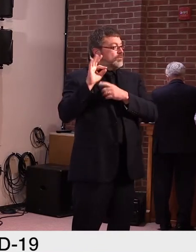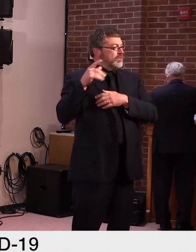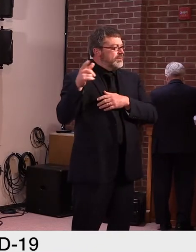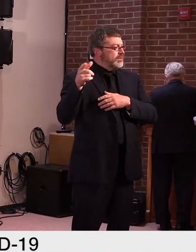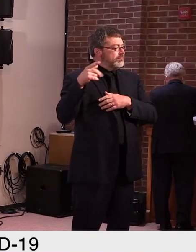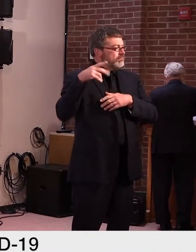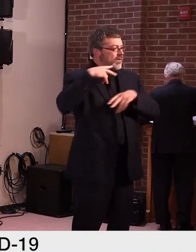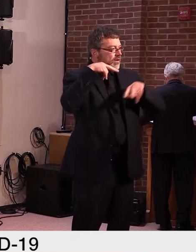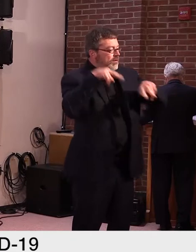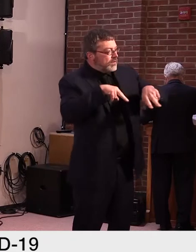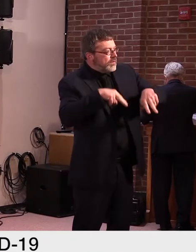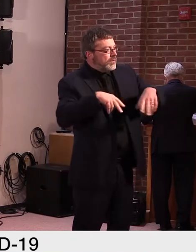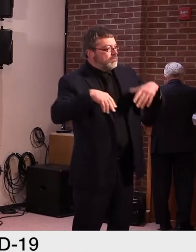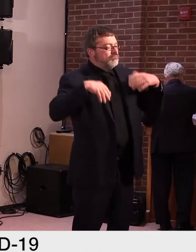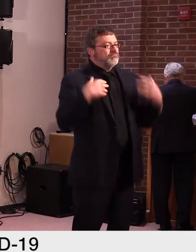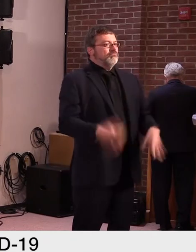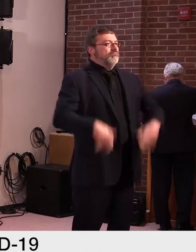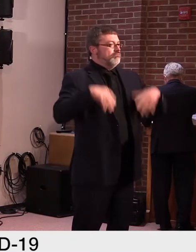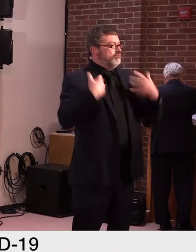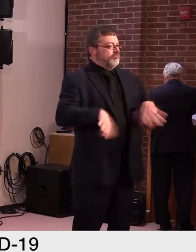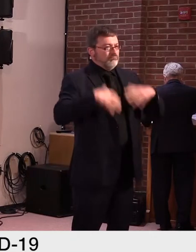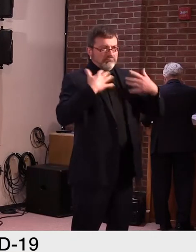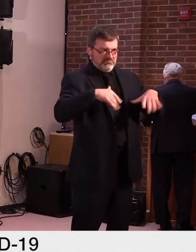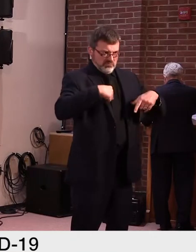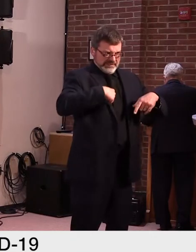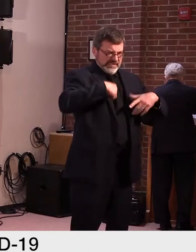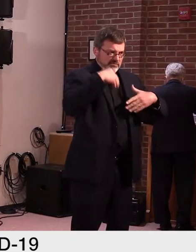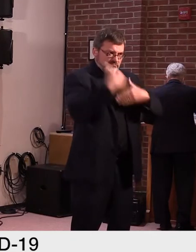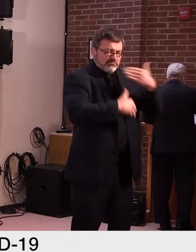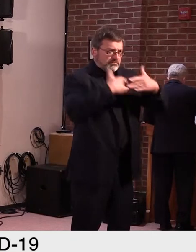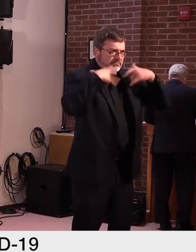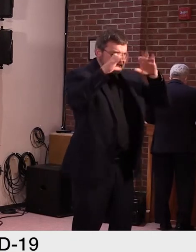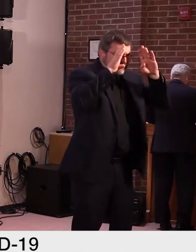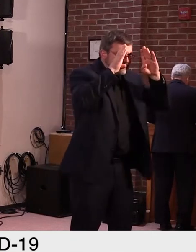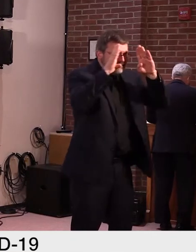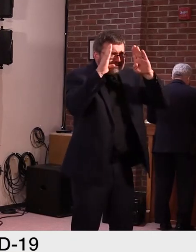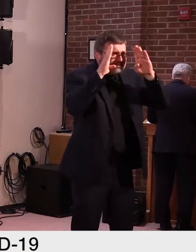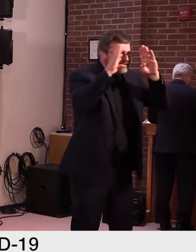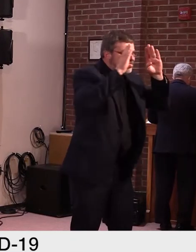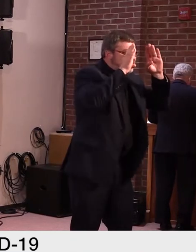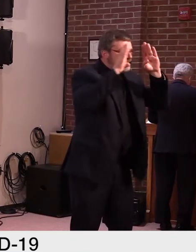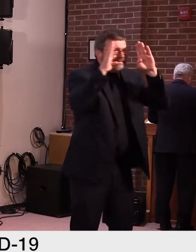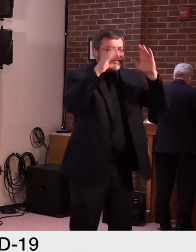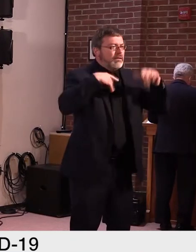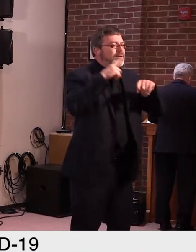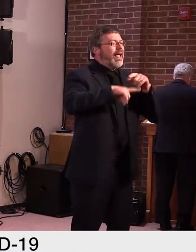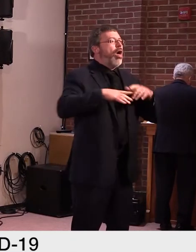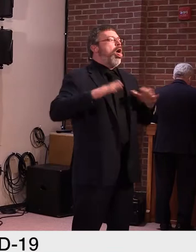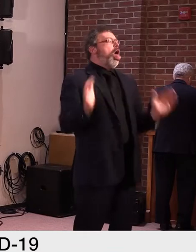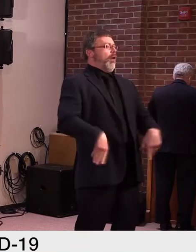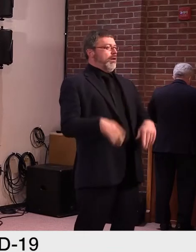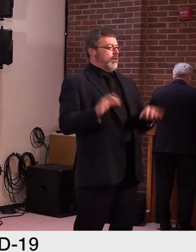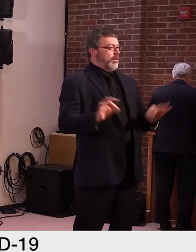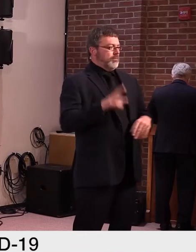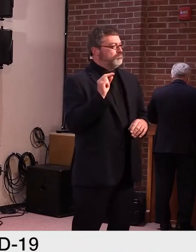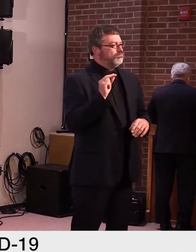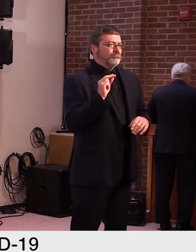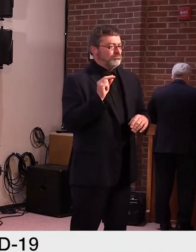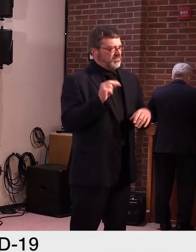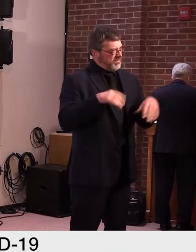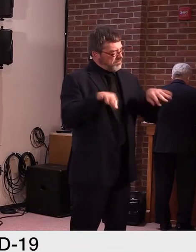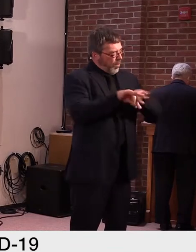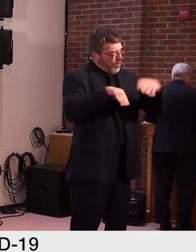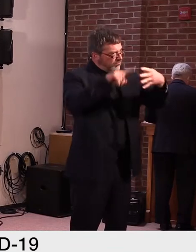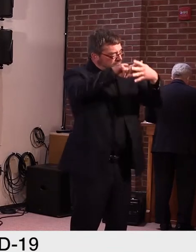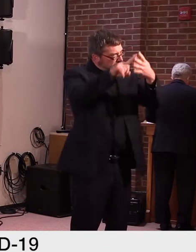We must continue to do the things that got us here, like wearing a mask, staying physically distant, washing our hands, staying